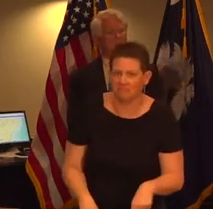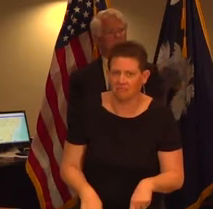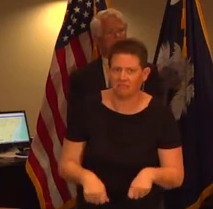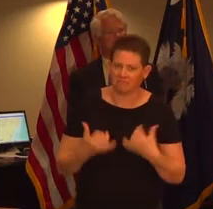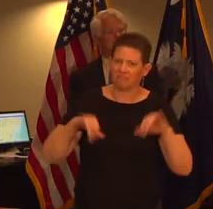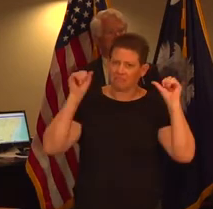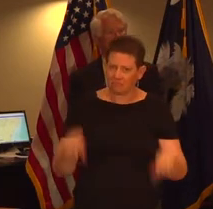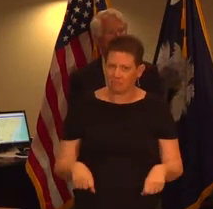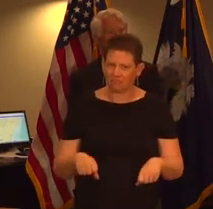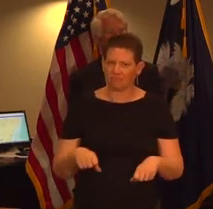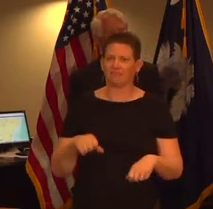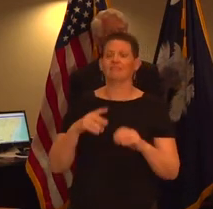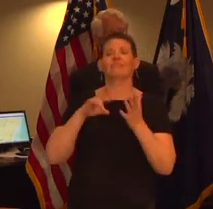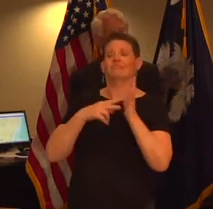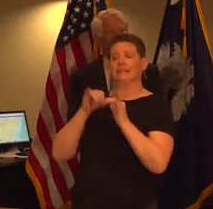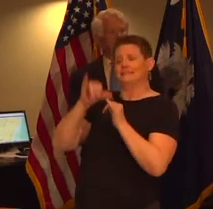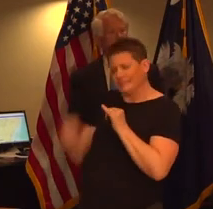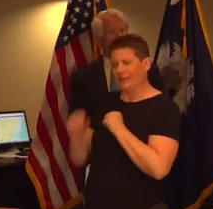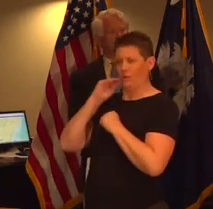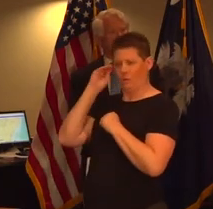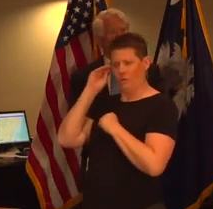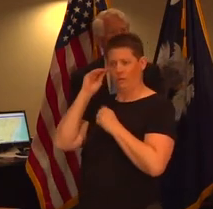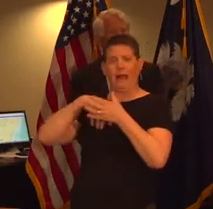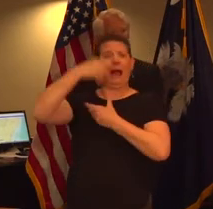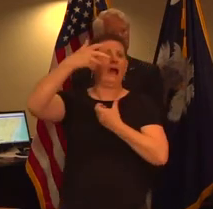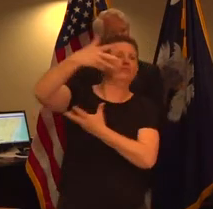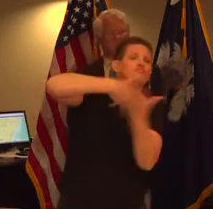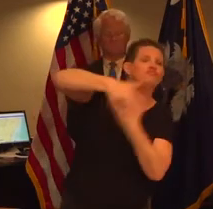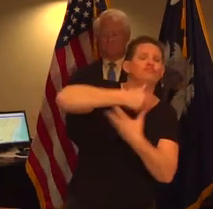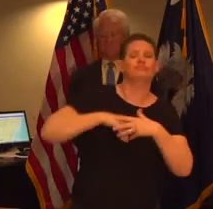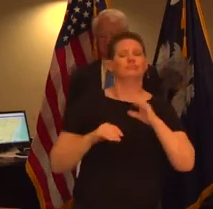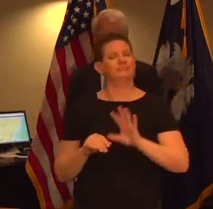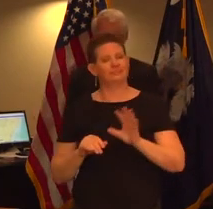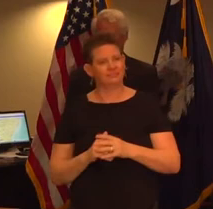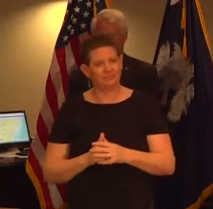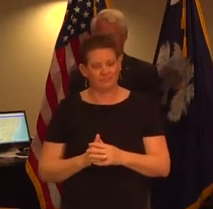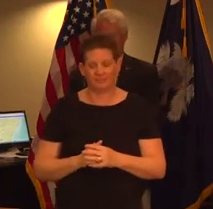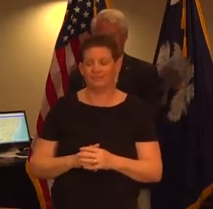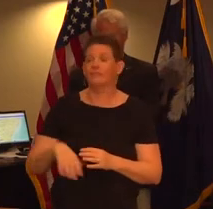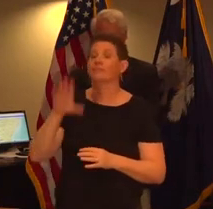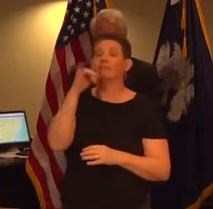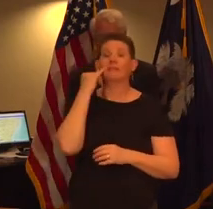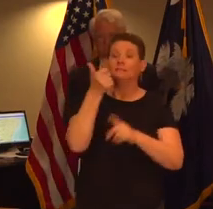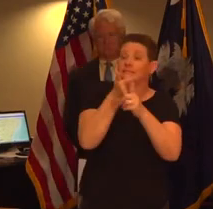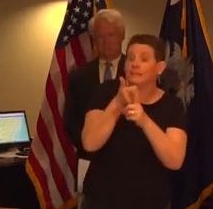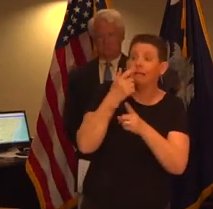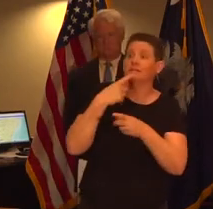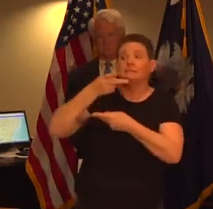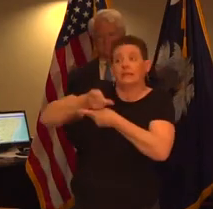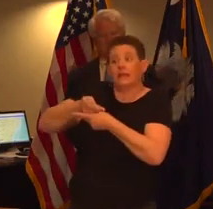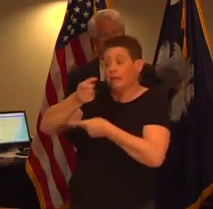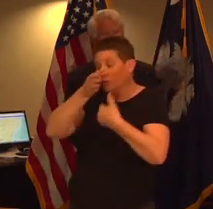public gatherings those who are charged with caring for a family member friend or neighbor who is at greater risk for becoming ill